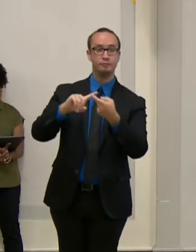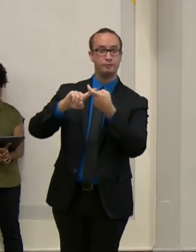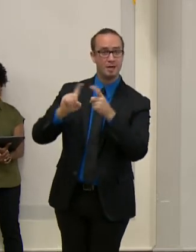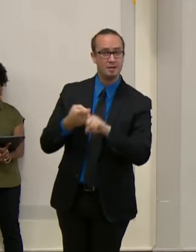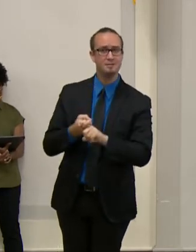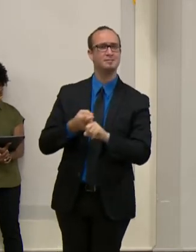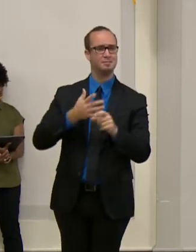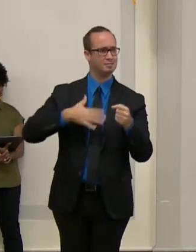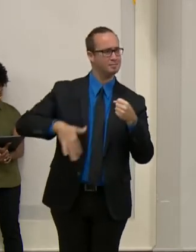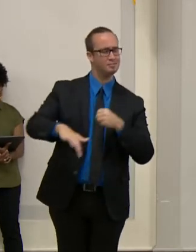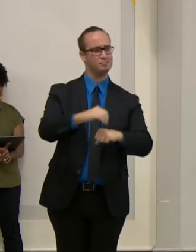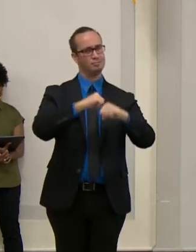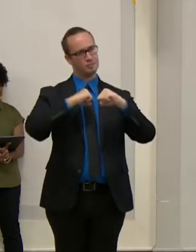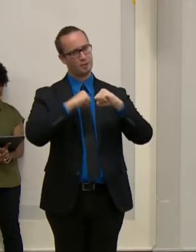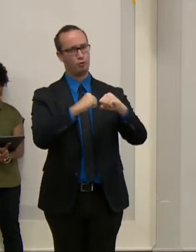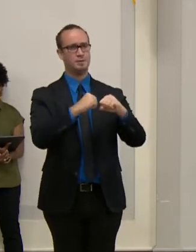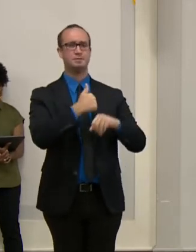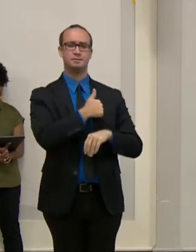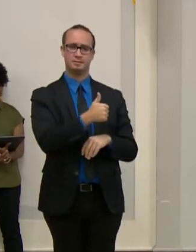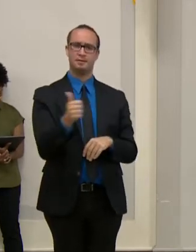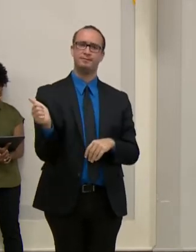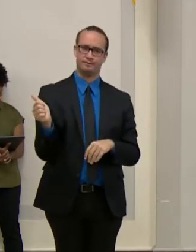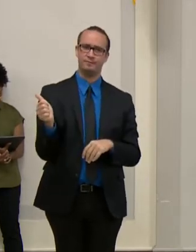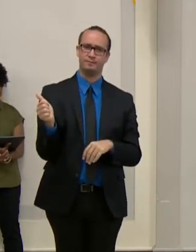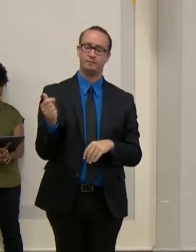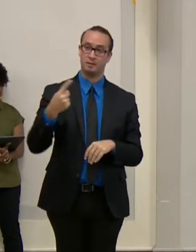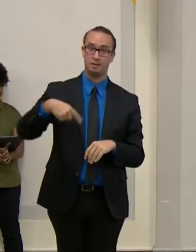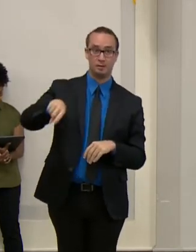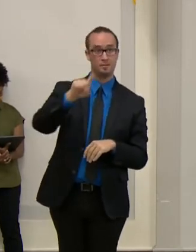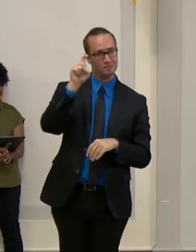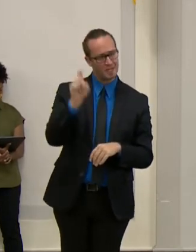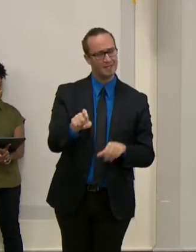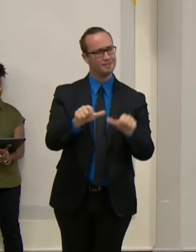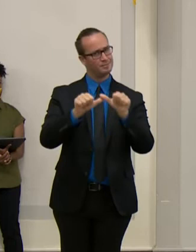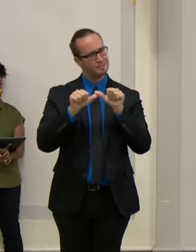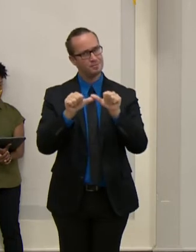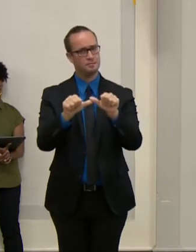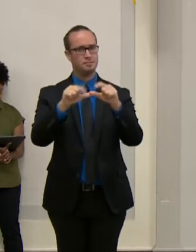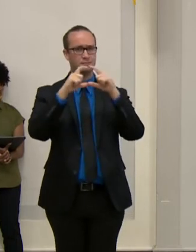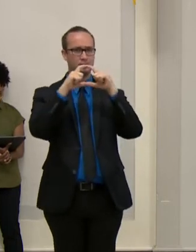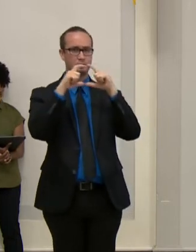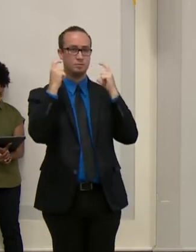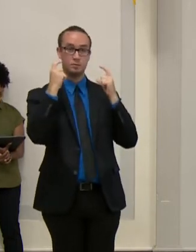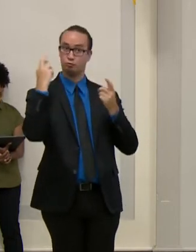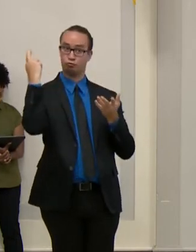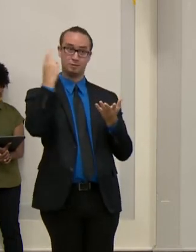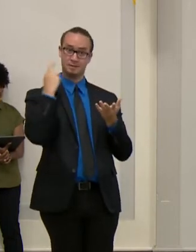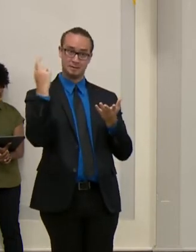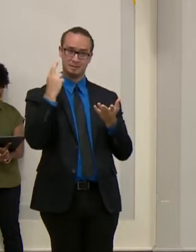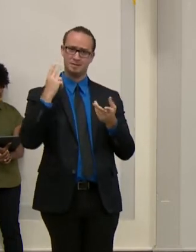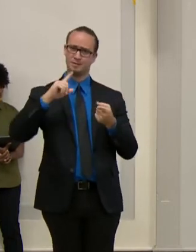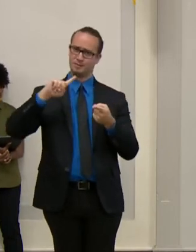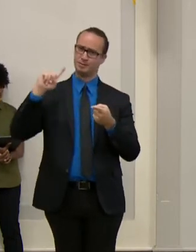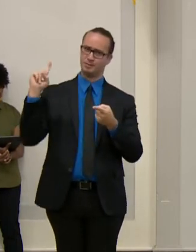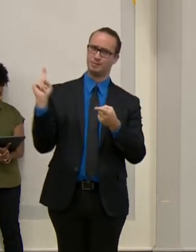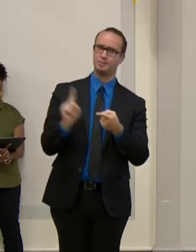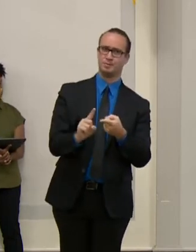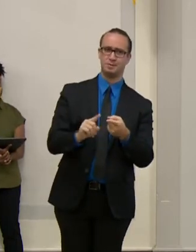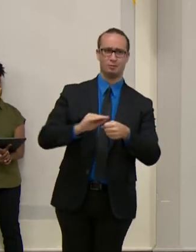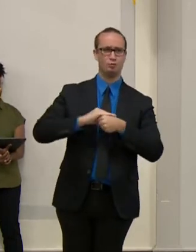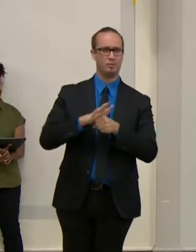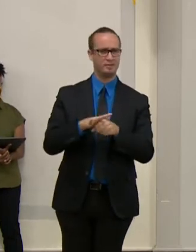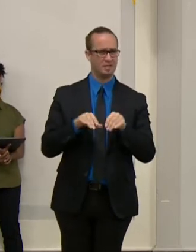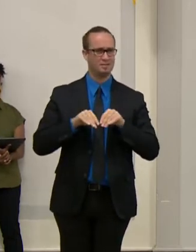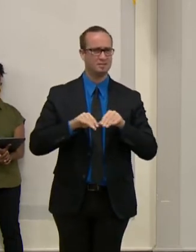coverings. It is the easiest thing we can do to slow the spread. We really need everyone to do their part. Again, that means everyone